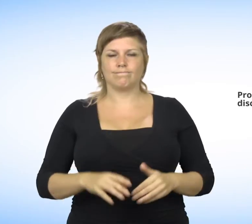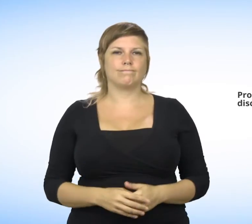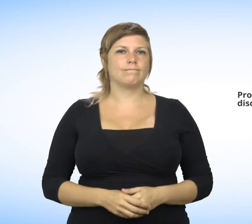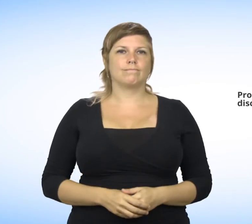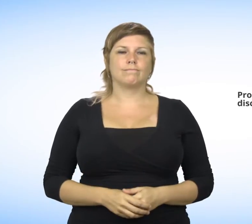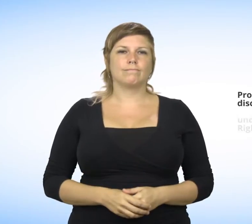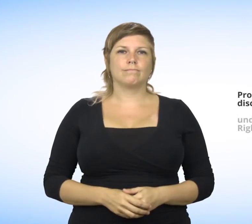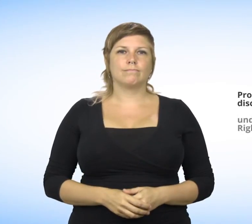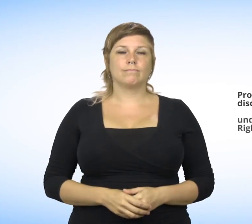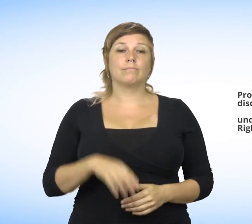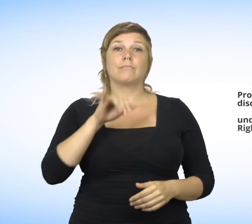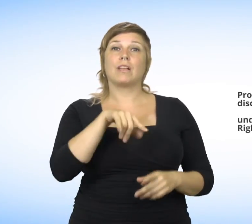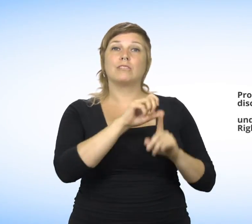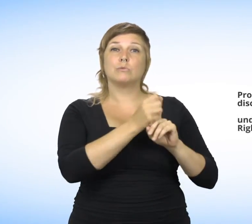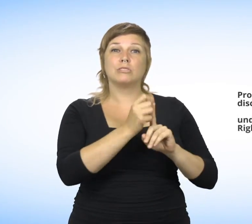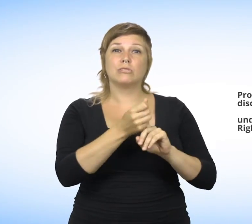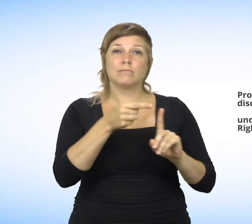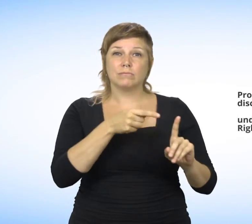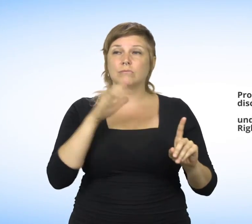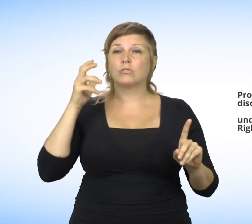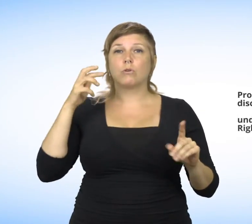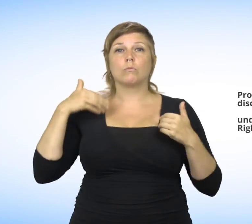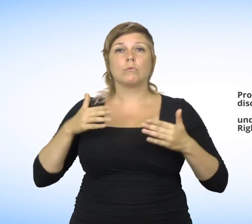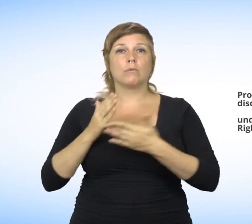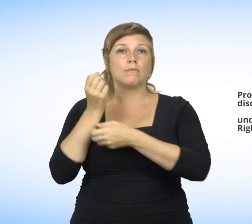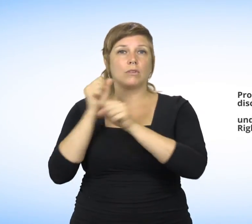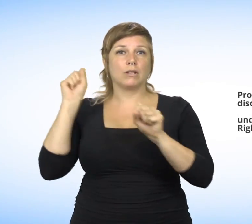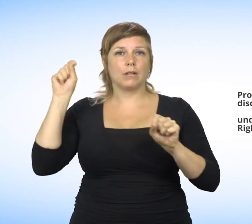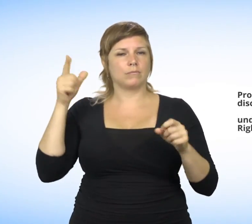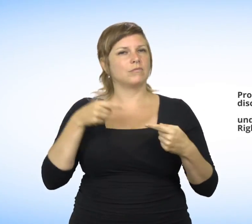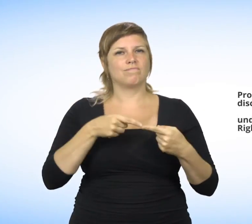These situations are contrary to the Charter of Human Rights and Freedoms.